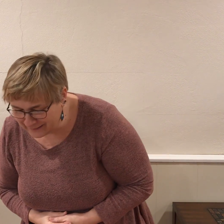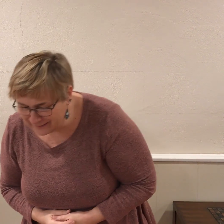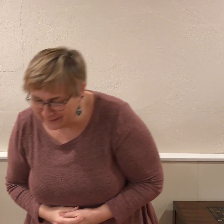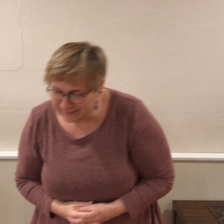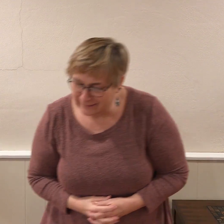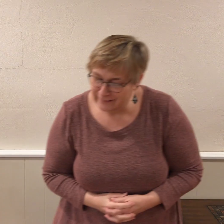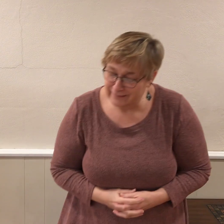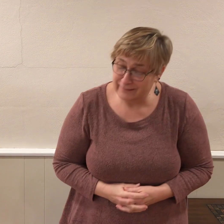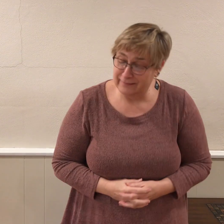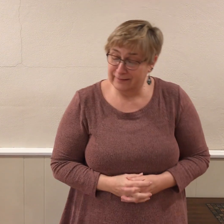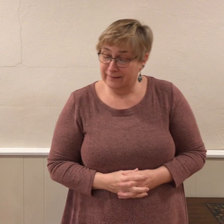sign for that.